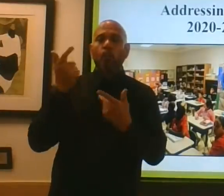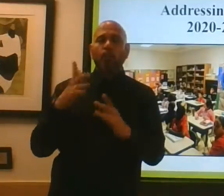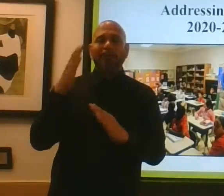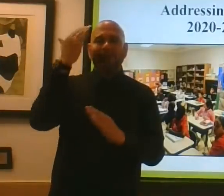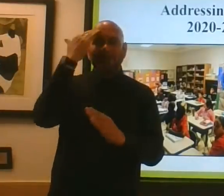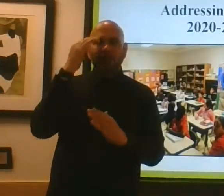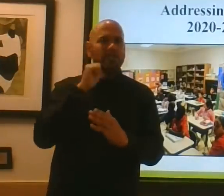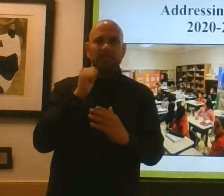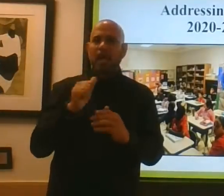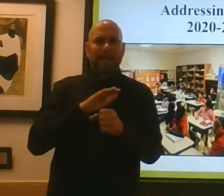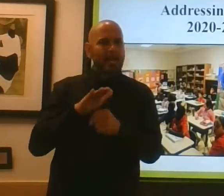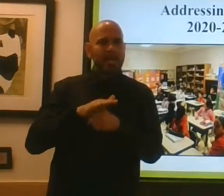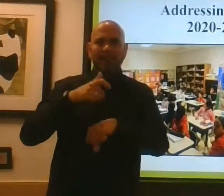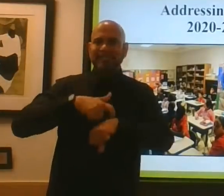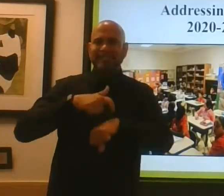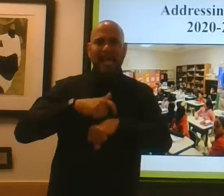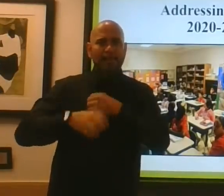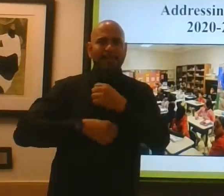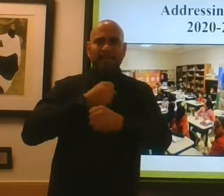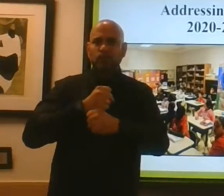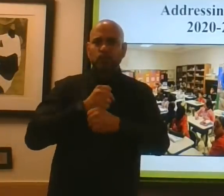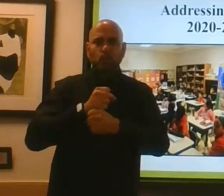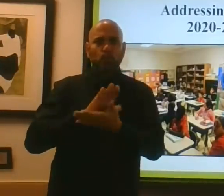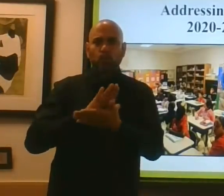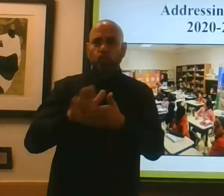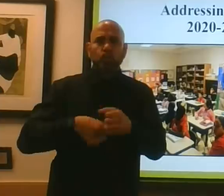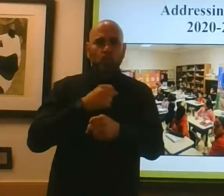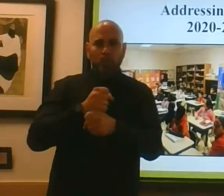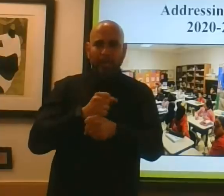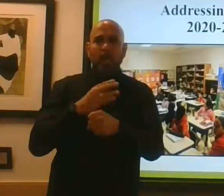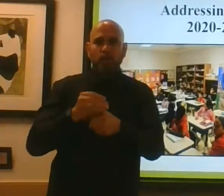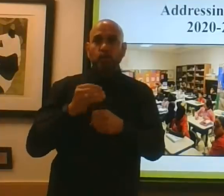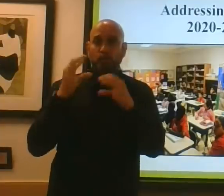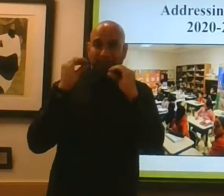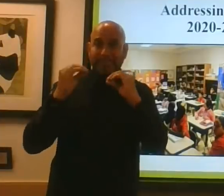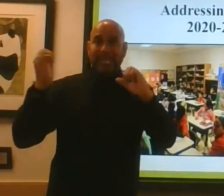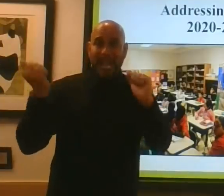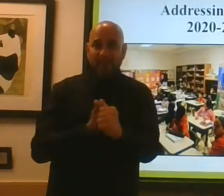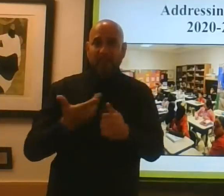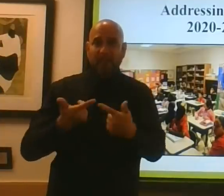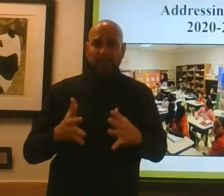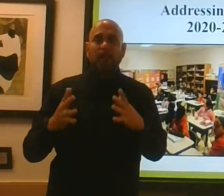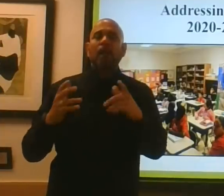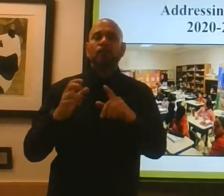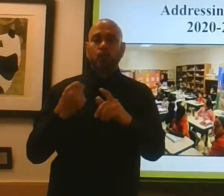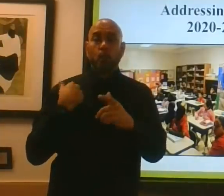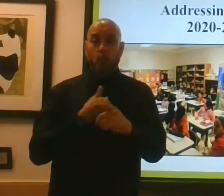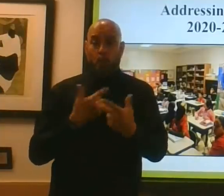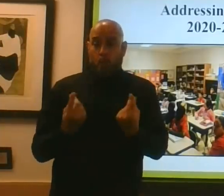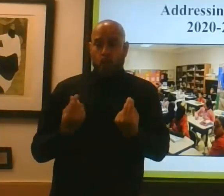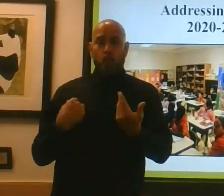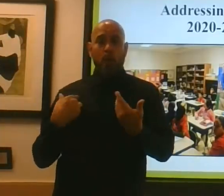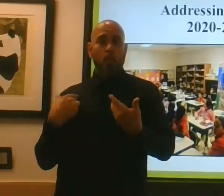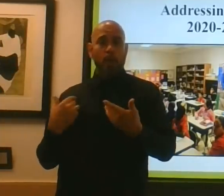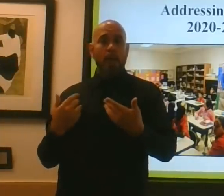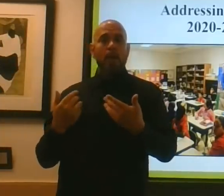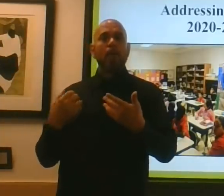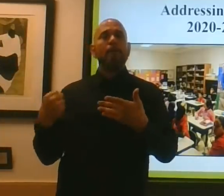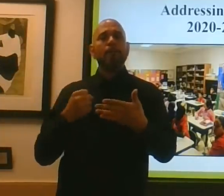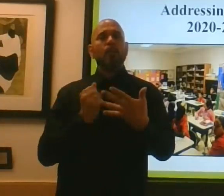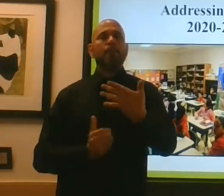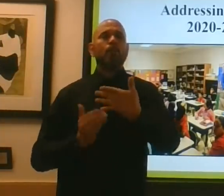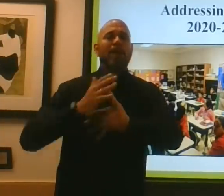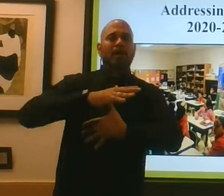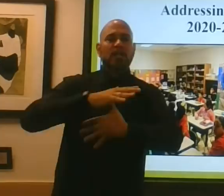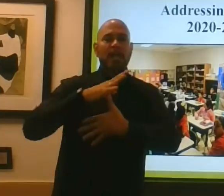days in the year to teach everything that must be taught. Therefore, we're prioritizing the content that teachers are teaching, and we're going to focus